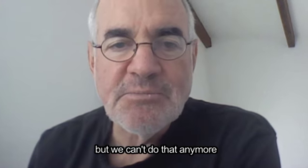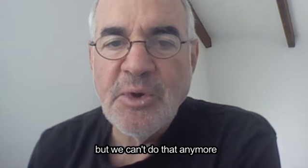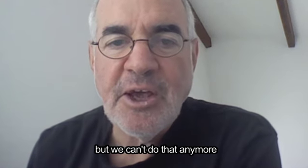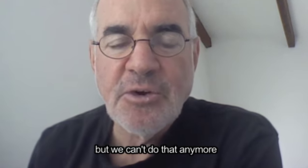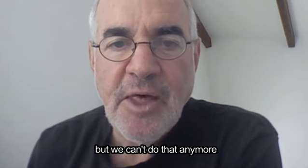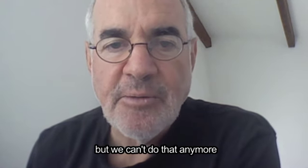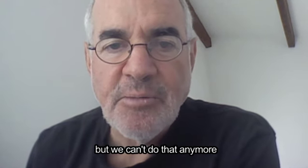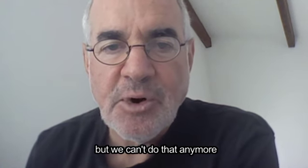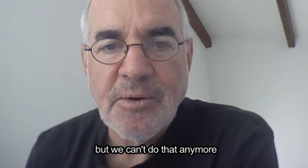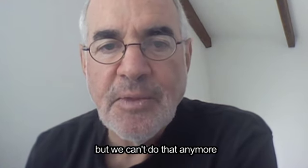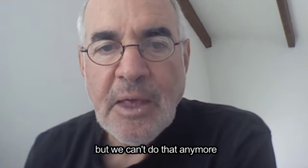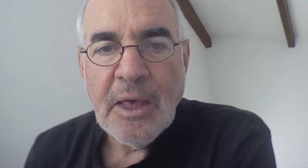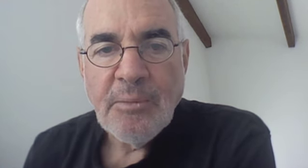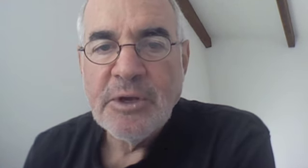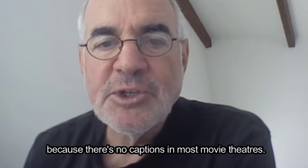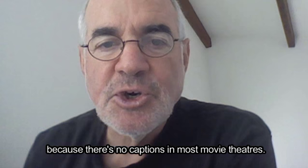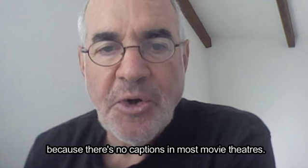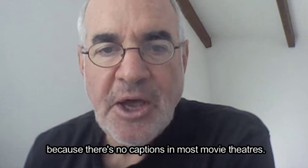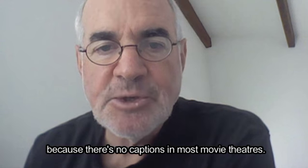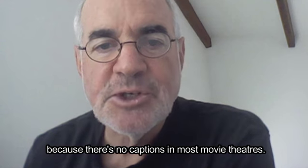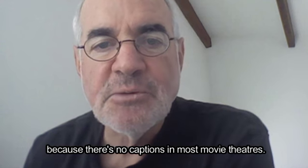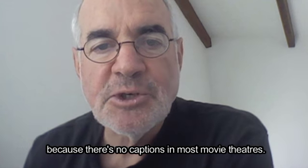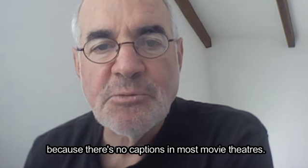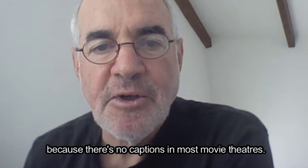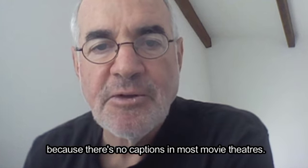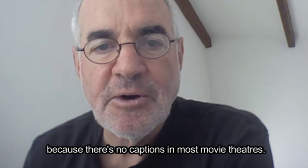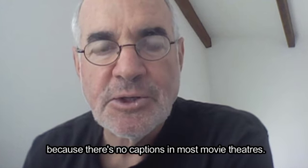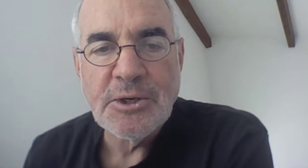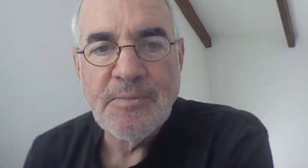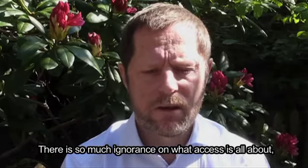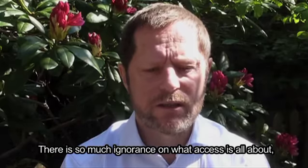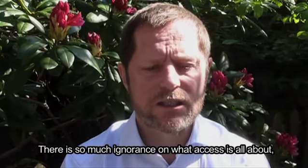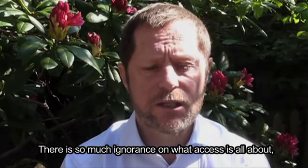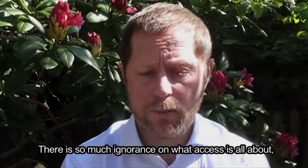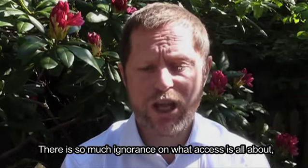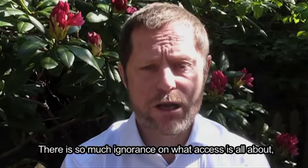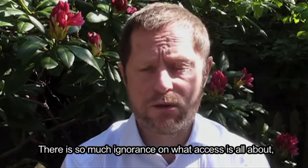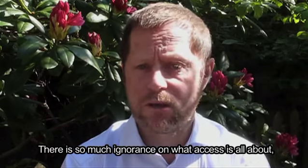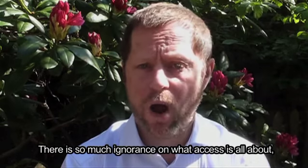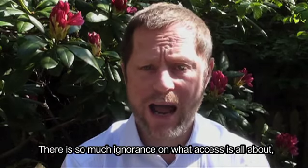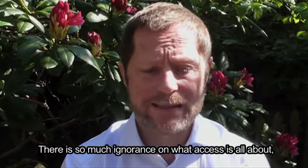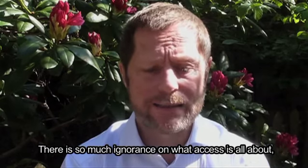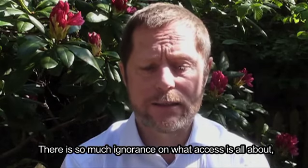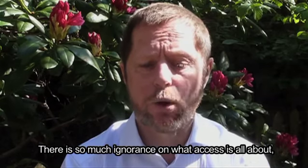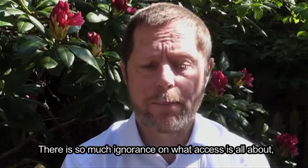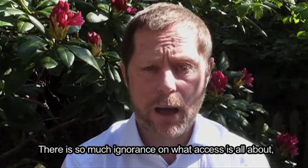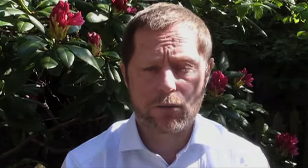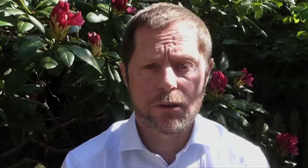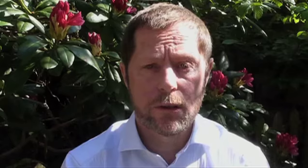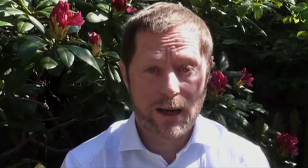but we can't do that anymore because there are no captions in most movie theaters. There is so much ignorance on what access is all about and at